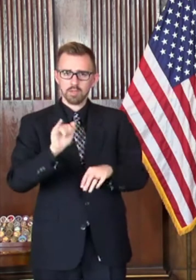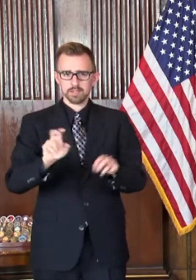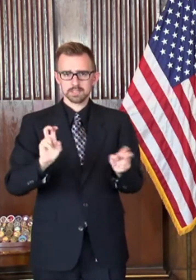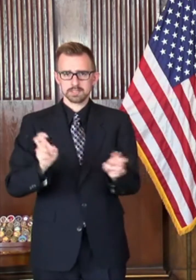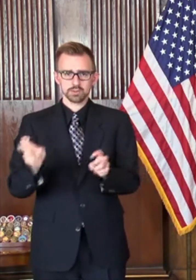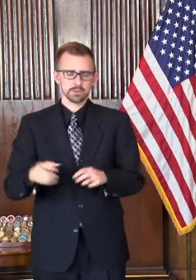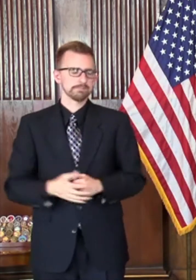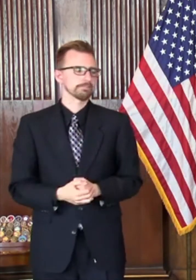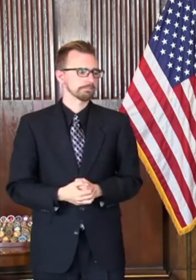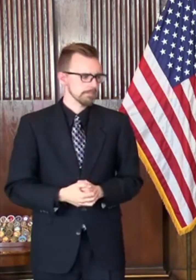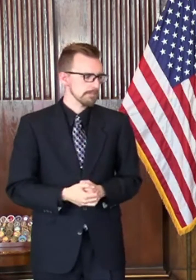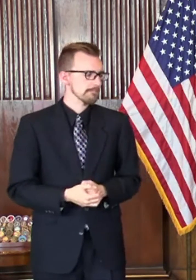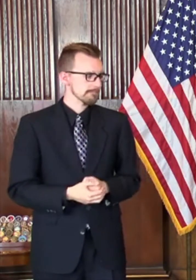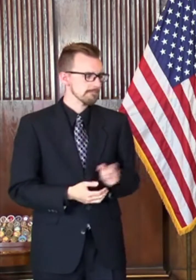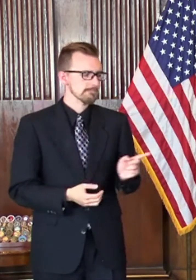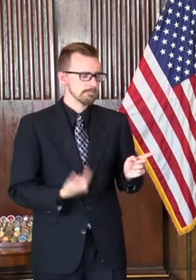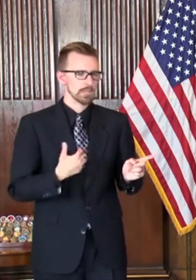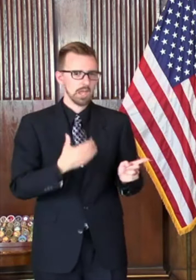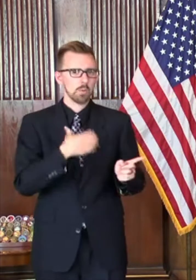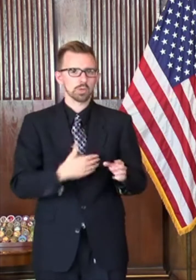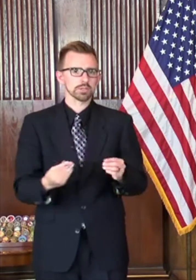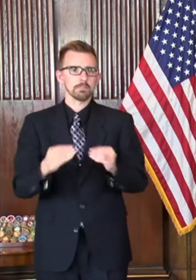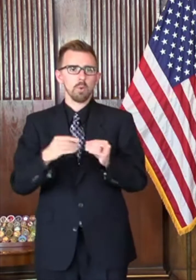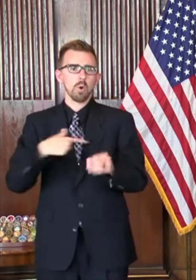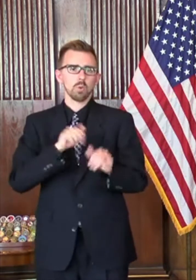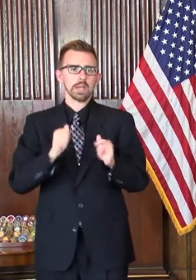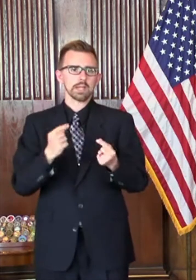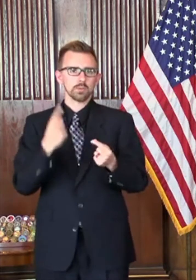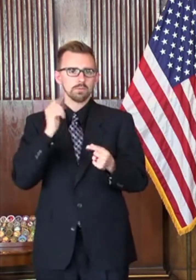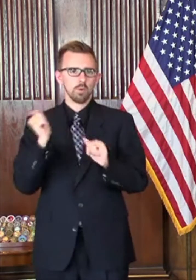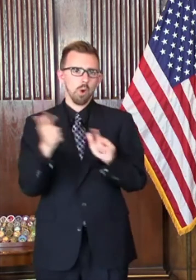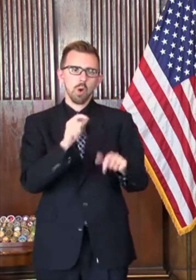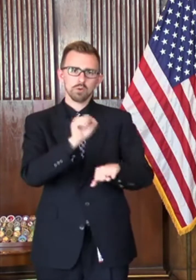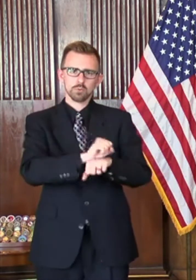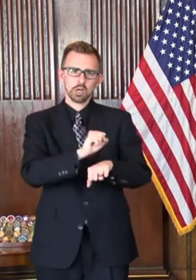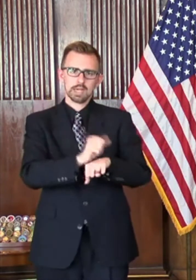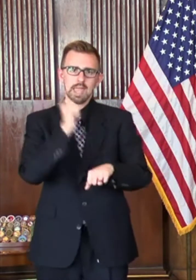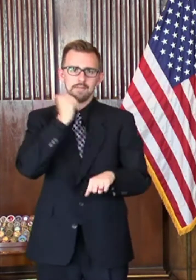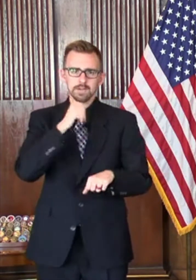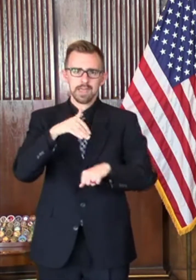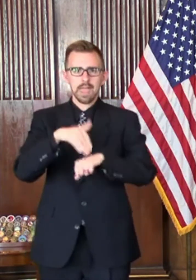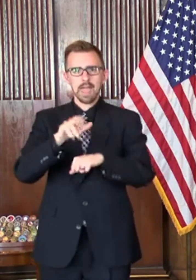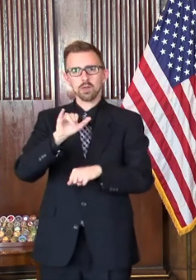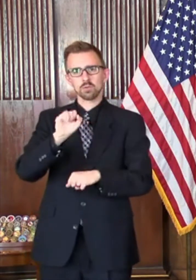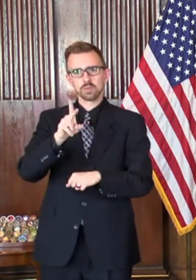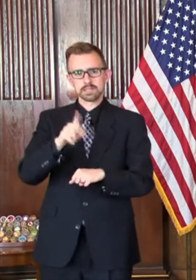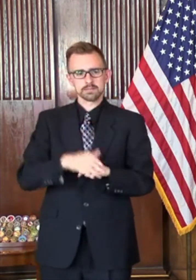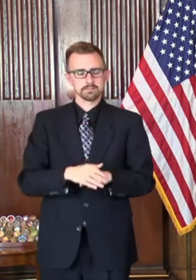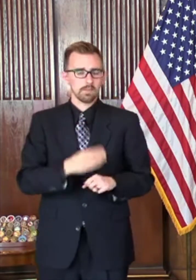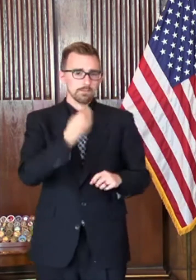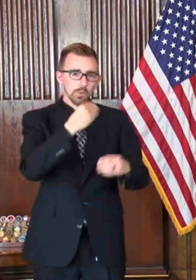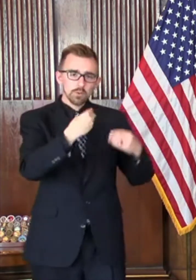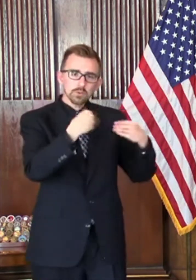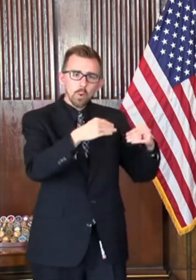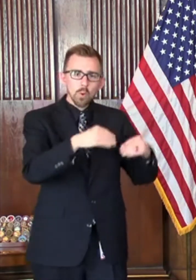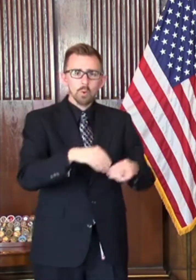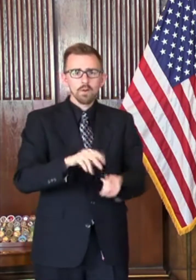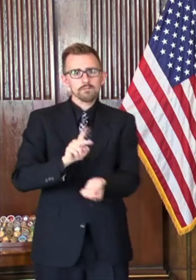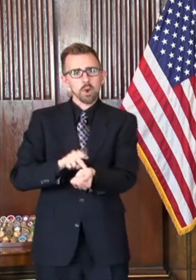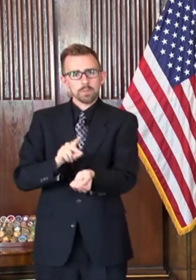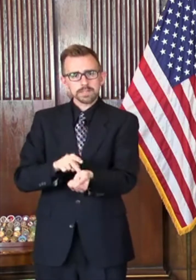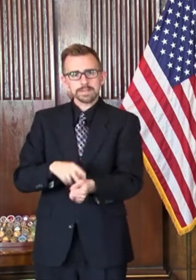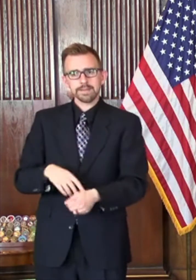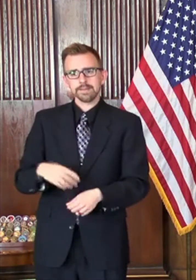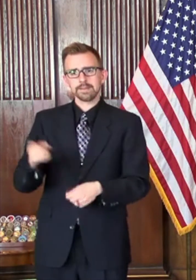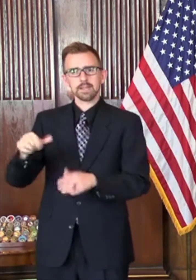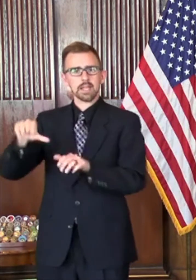Yeah, look, I wish there was more we could do for everybody that's out there on the front line every day, but whether it's the person working in the grocery store or the pharmacy or the